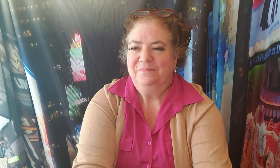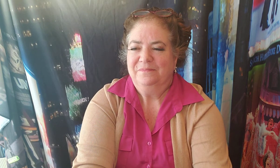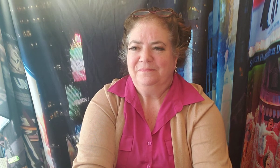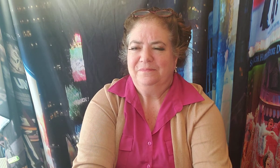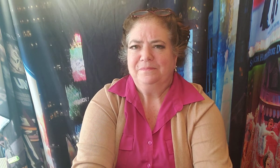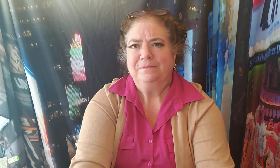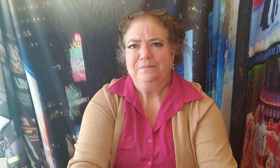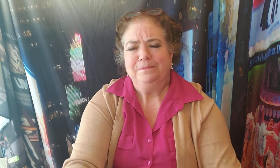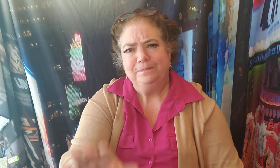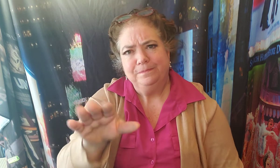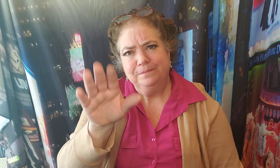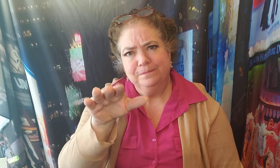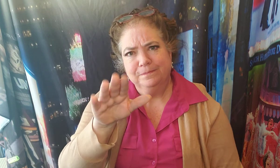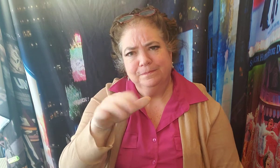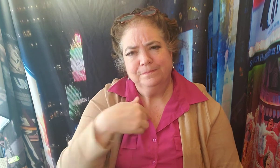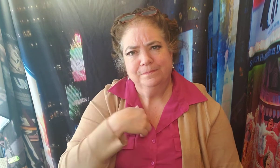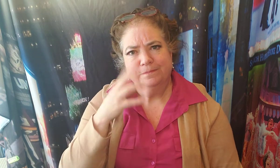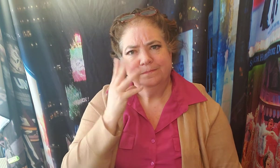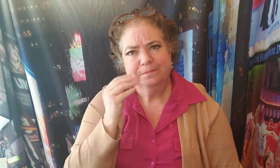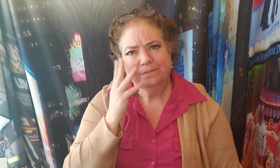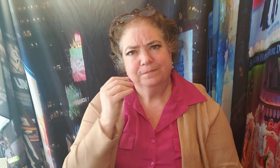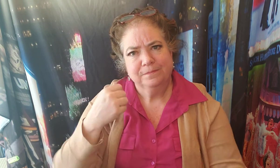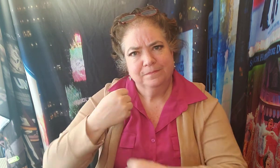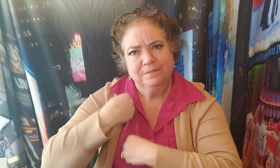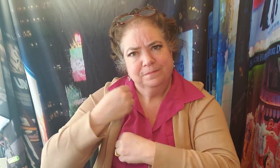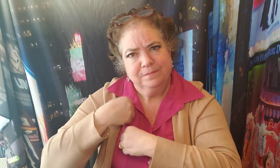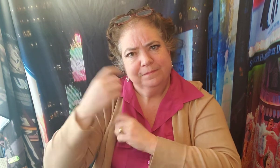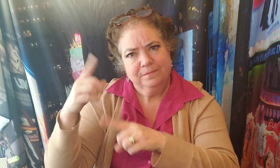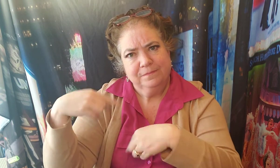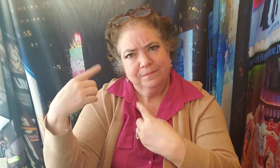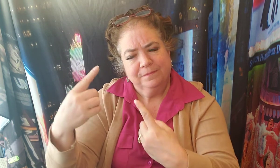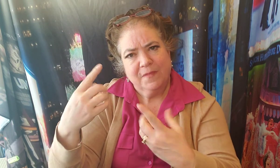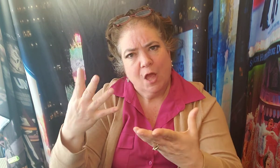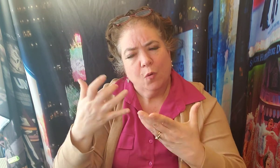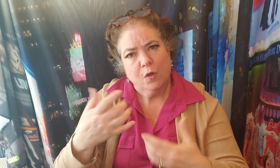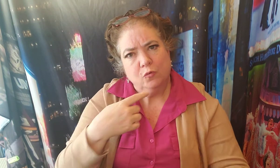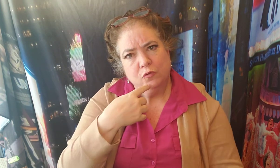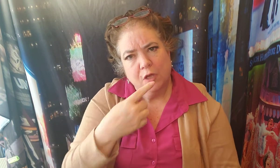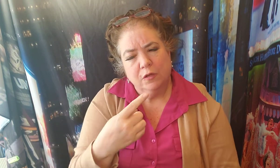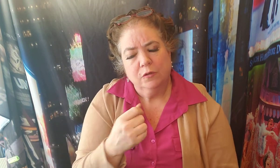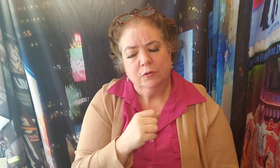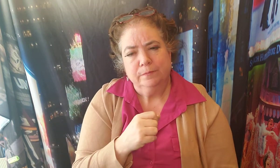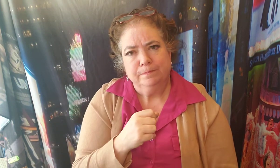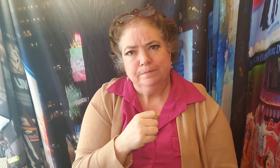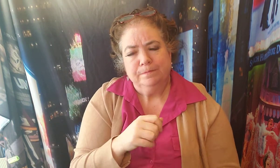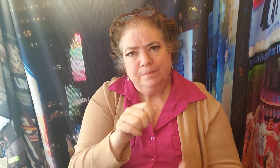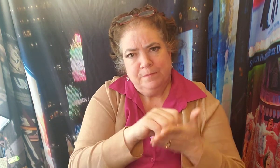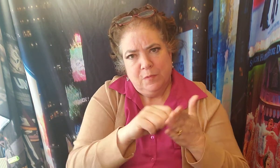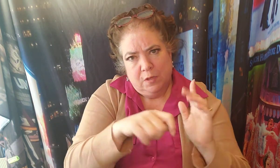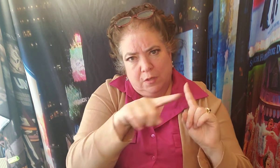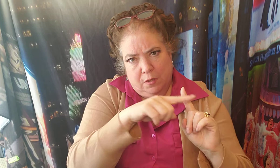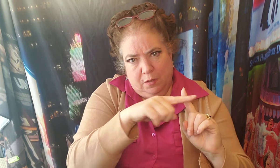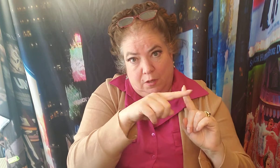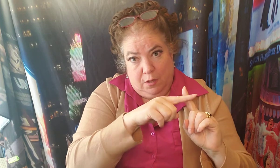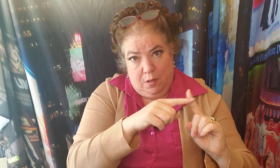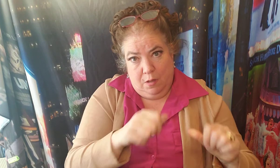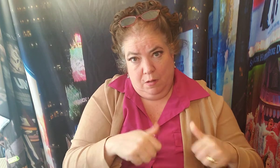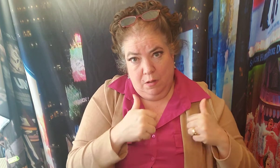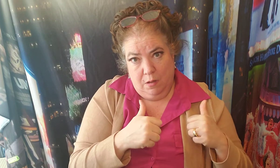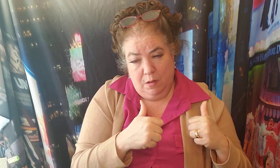I've been a soldier quite a while And I would like to state The life is simply wonderful The army foot is great